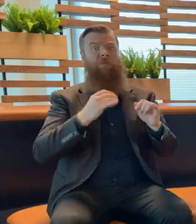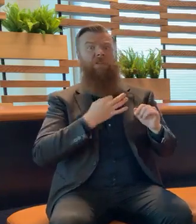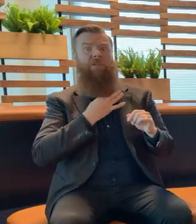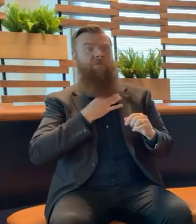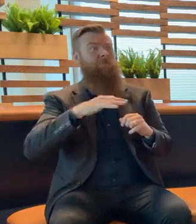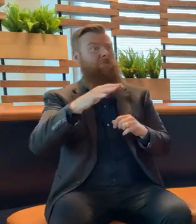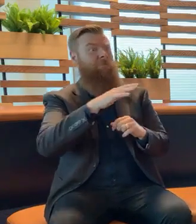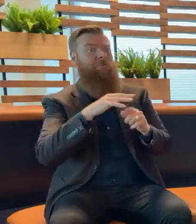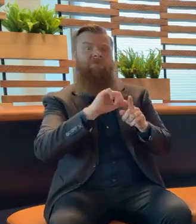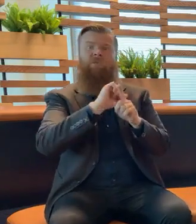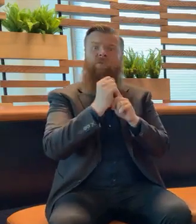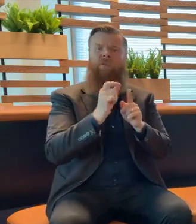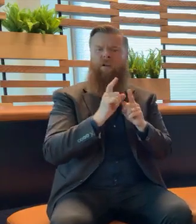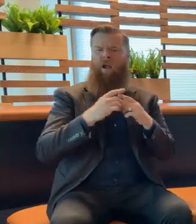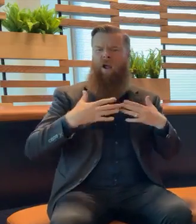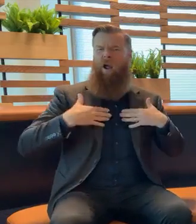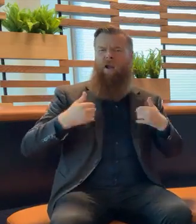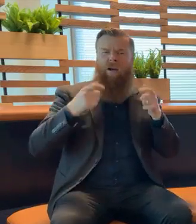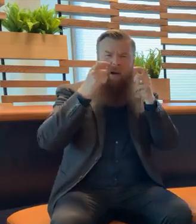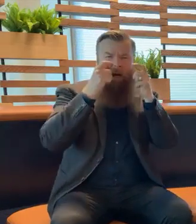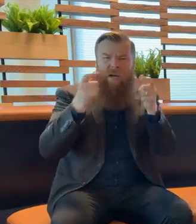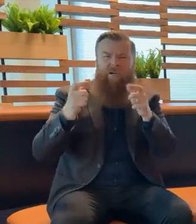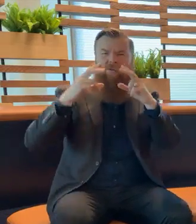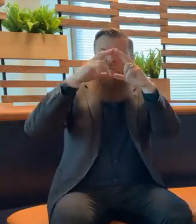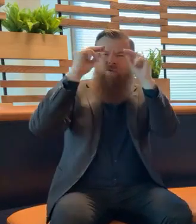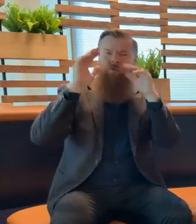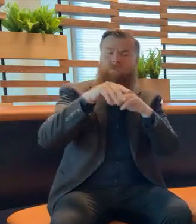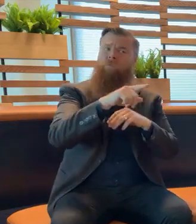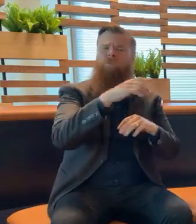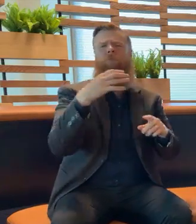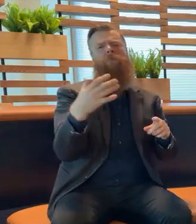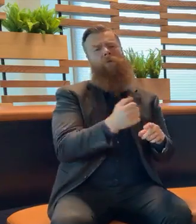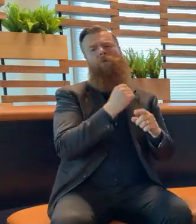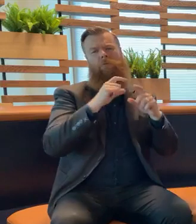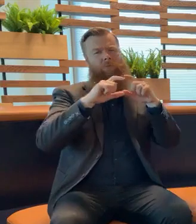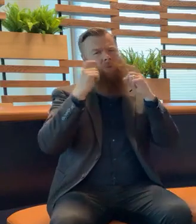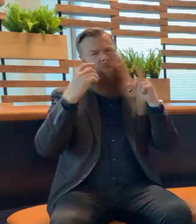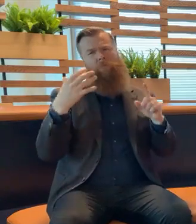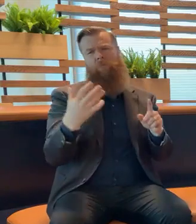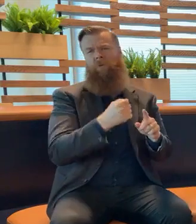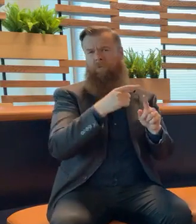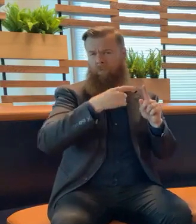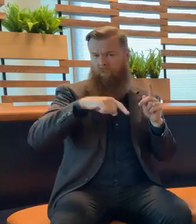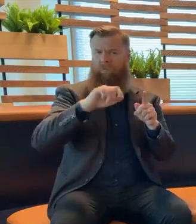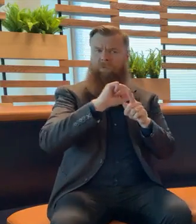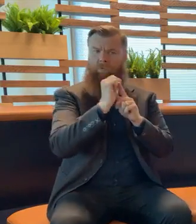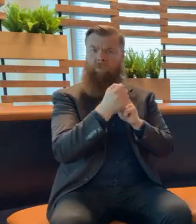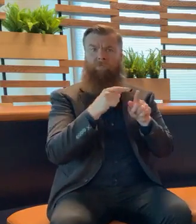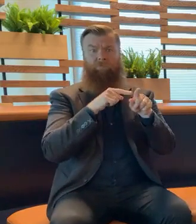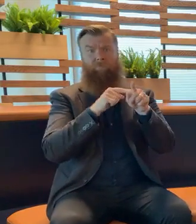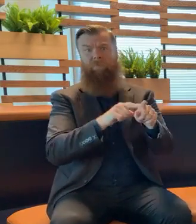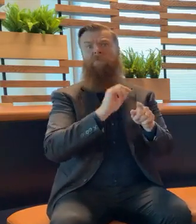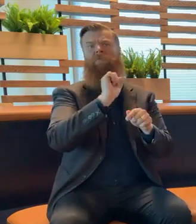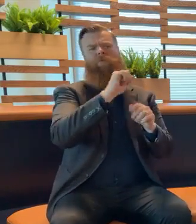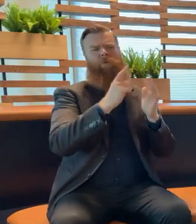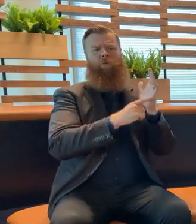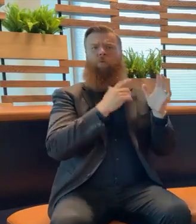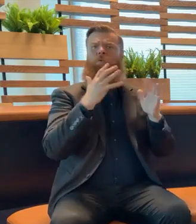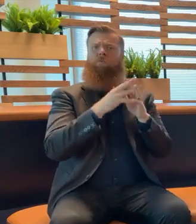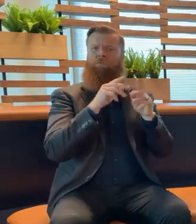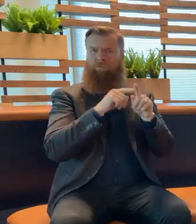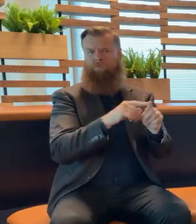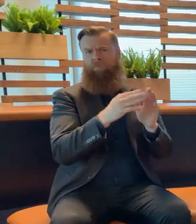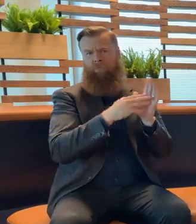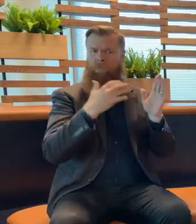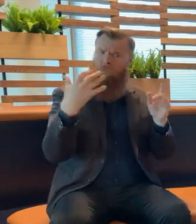yes, you definitely should be using masks in those situations. It's in fact the law that you would do that. For those of